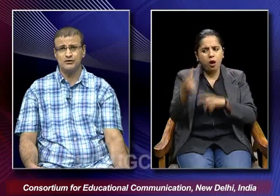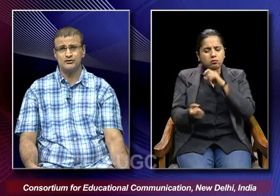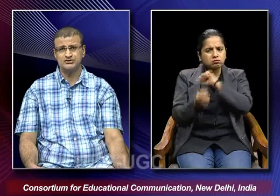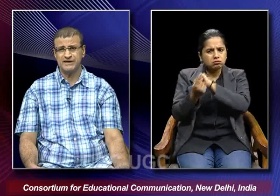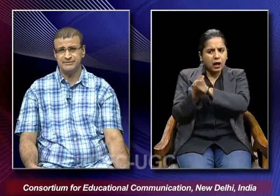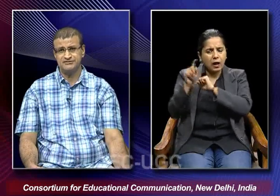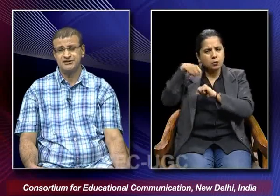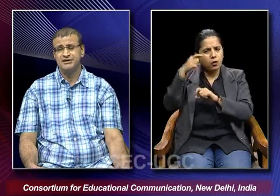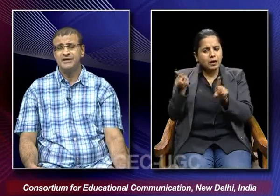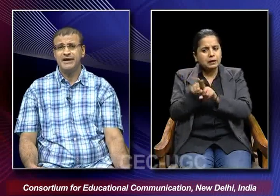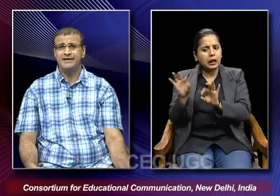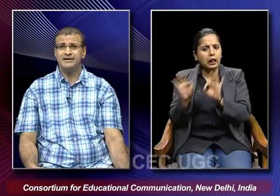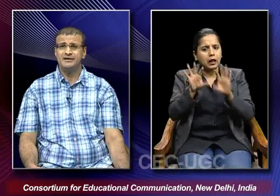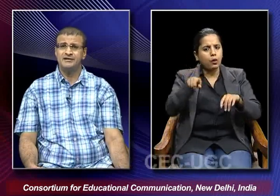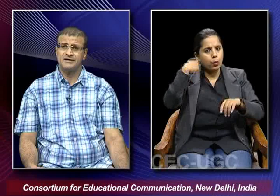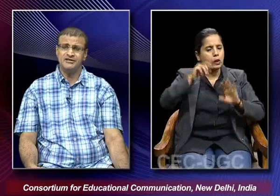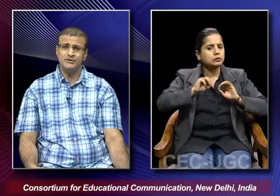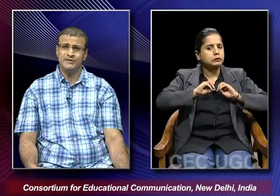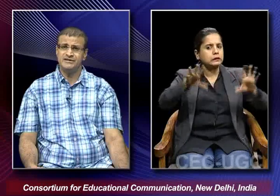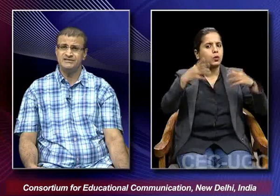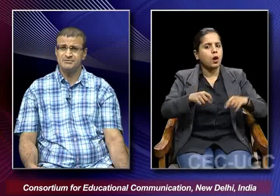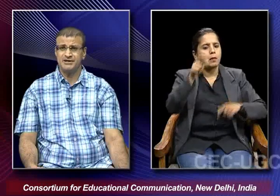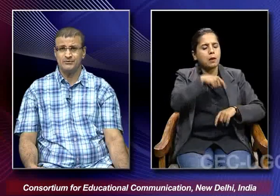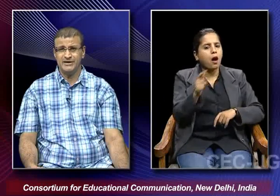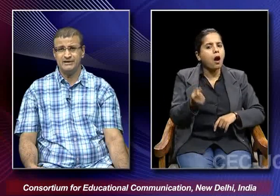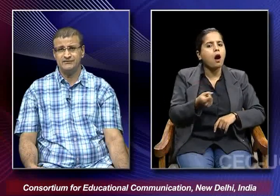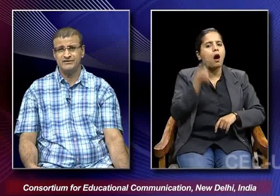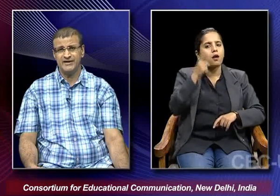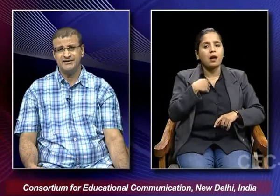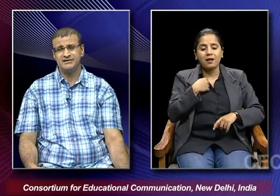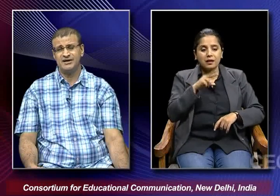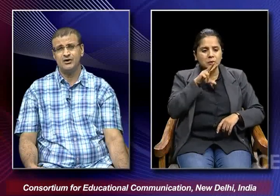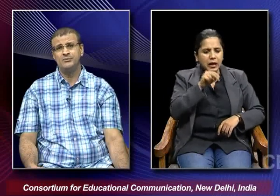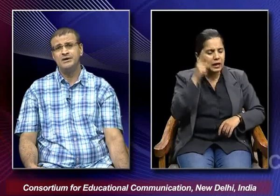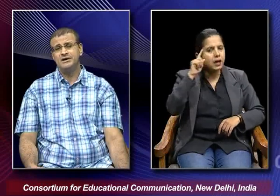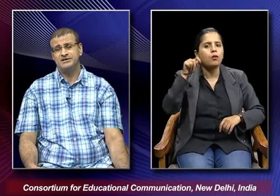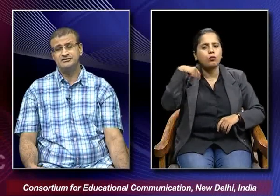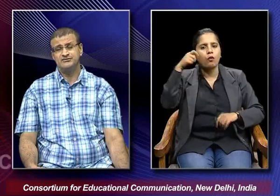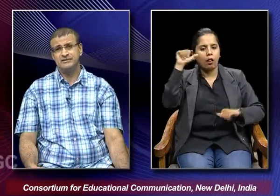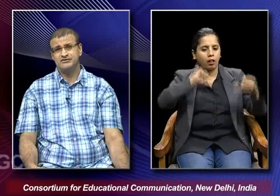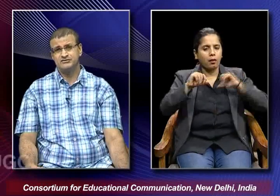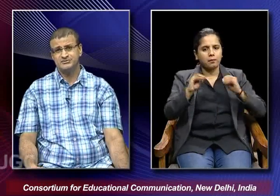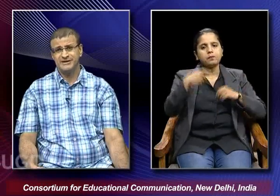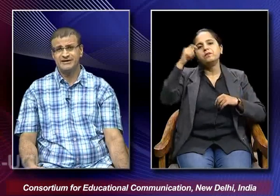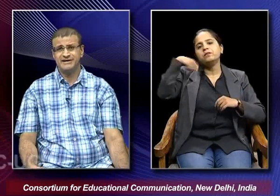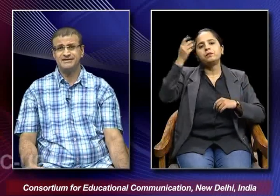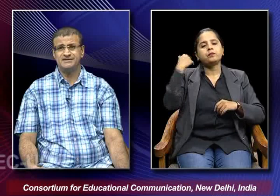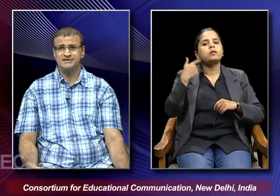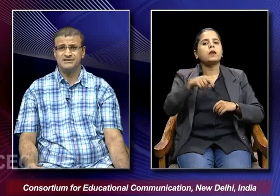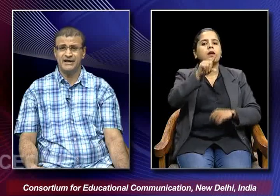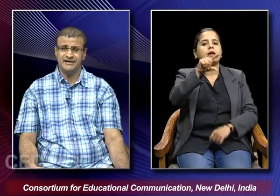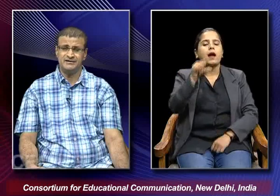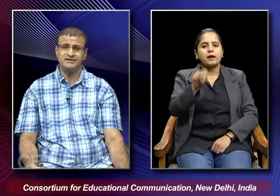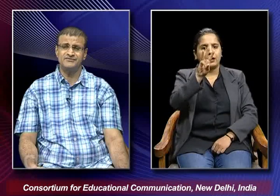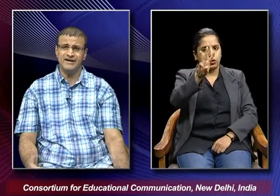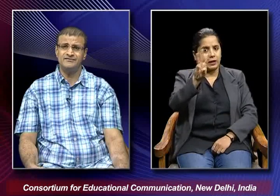of those times and continuing in the similar vein we find that how there was a film which was made in 1939